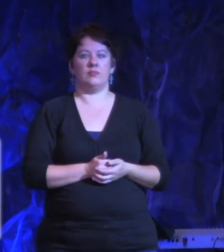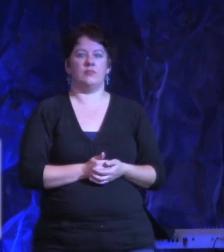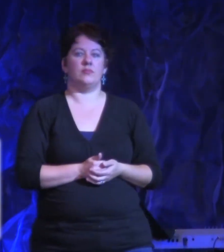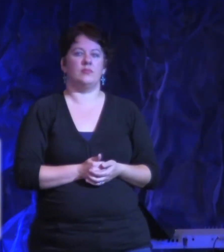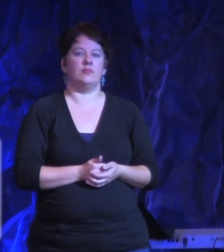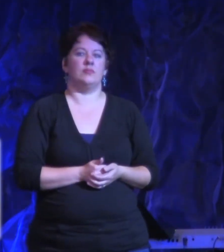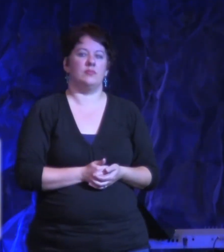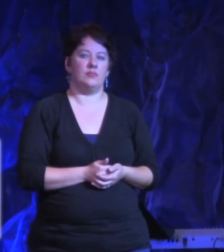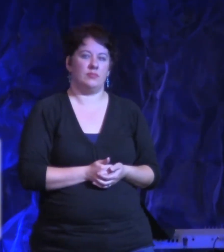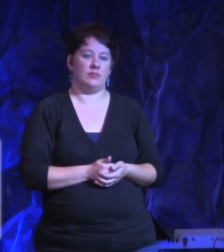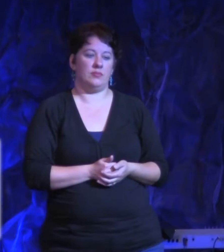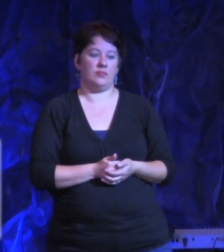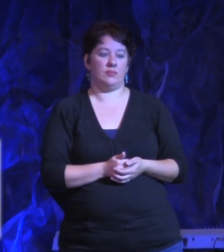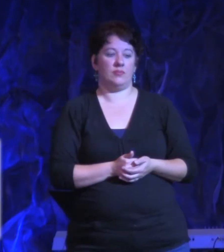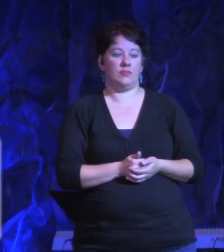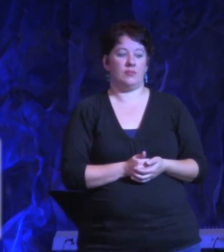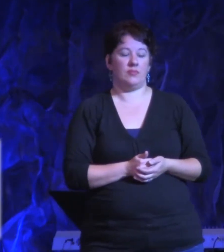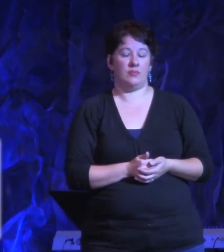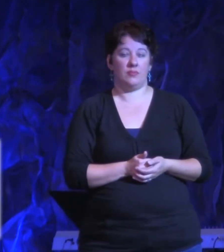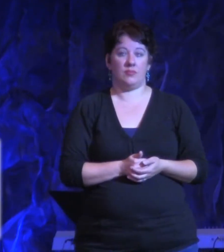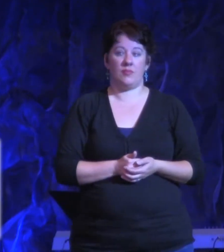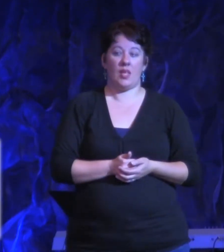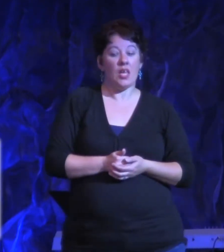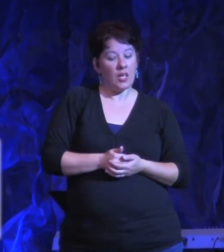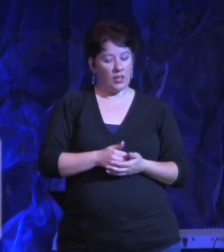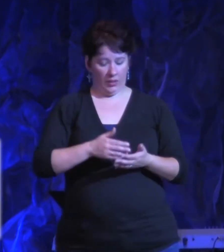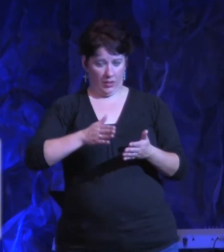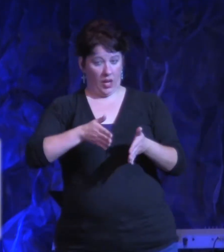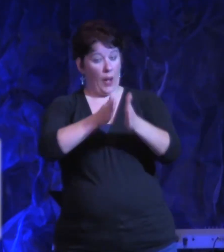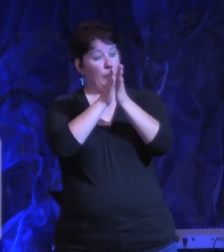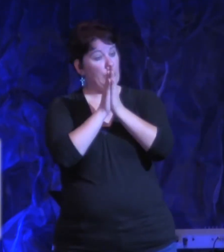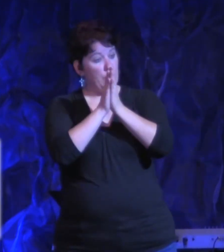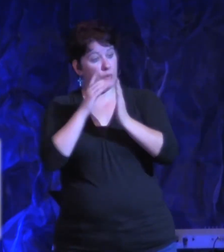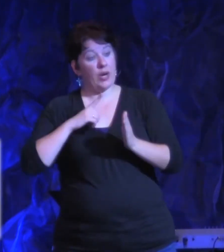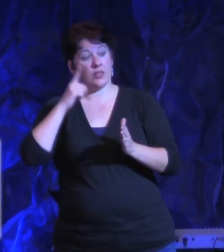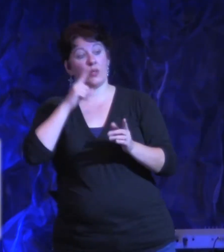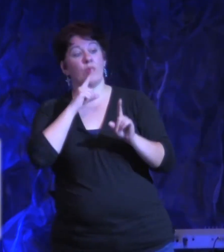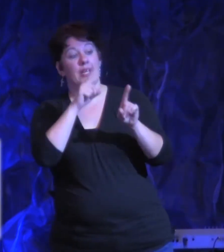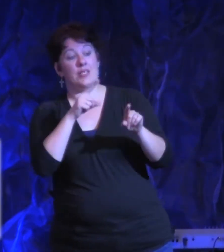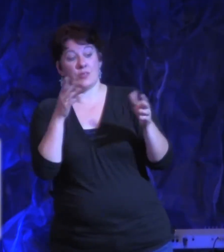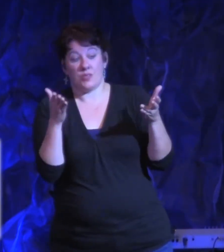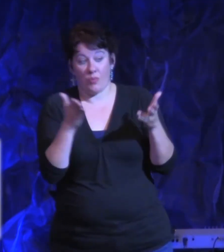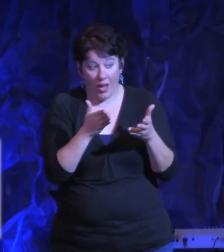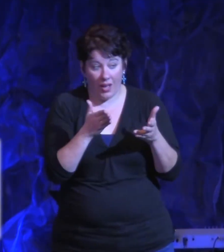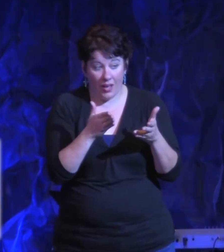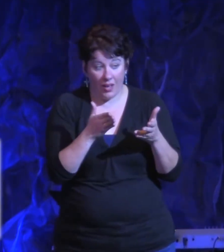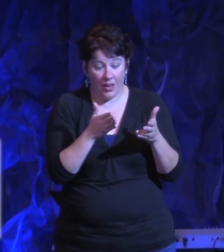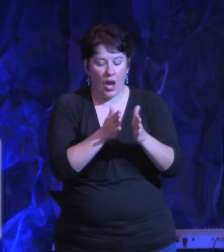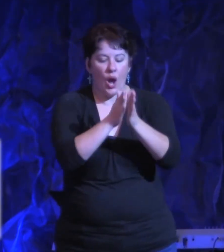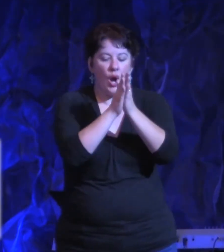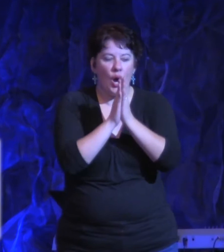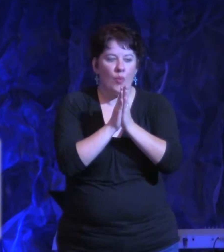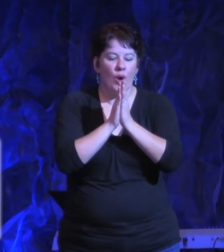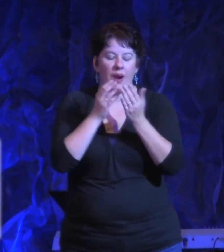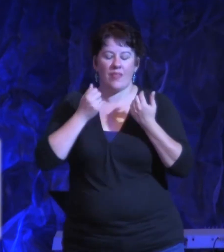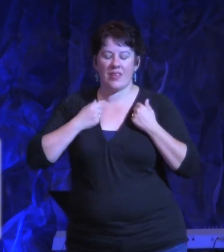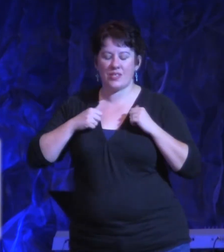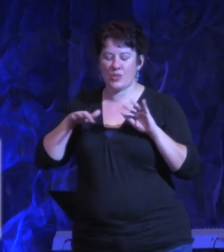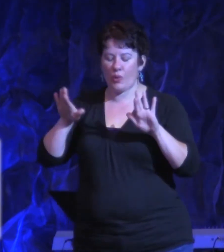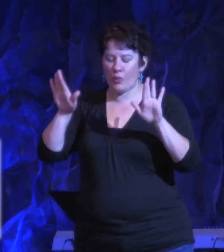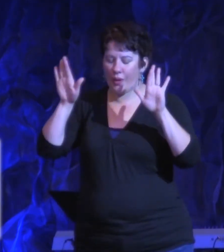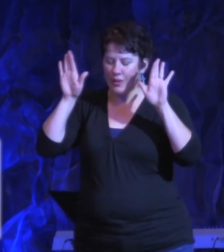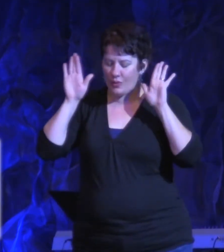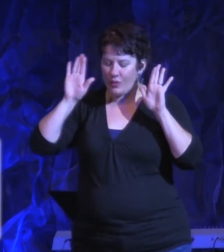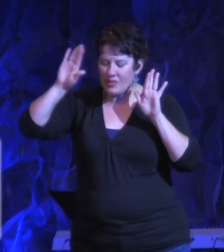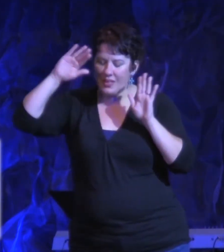the prayer the Lord always answers is the prayer prayed in surrender and submitted to His will. And Jesus is our